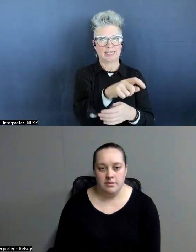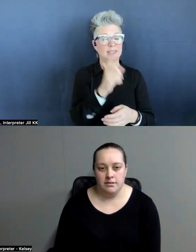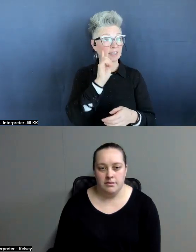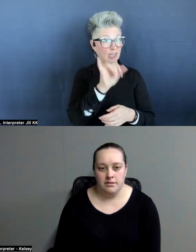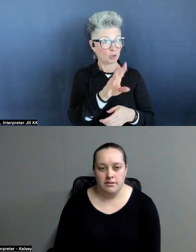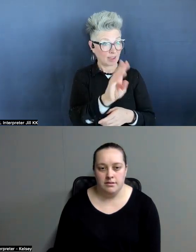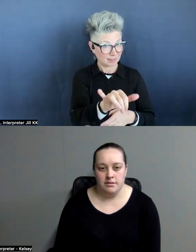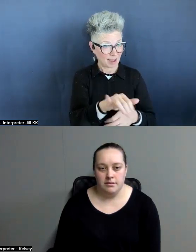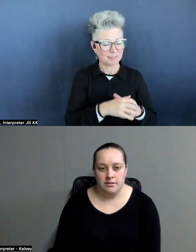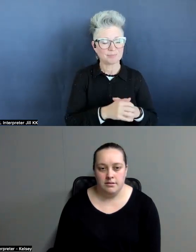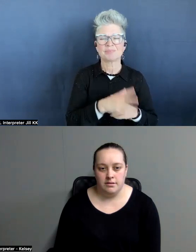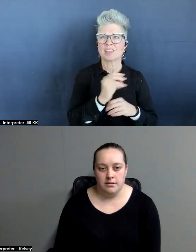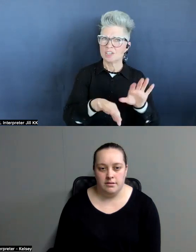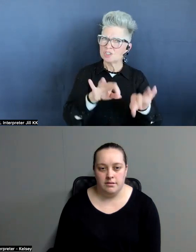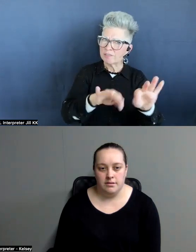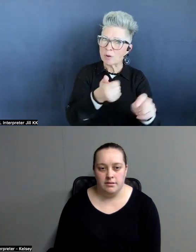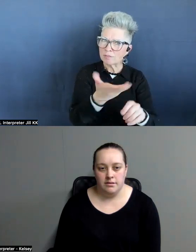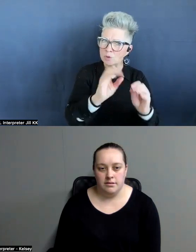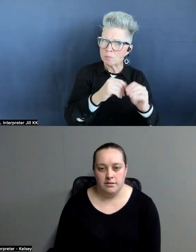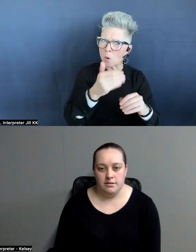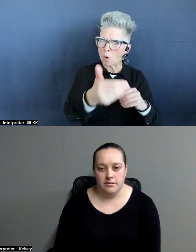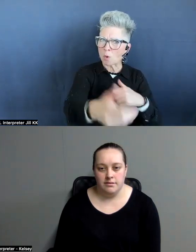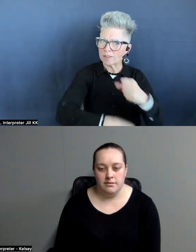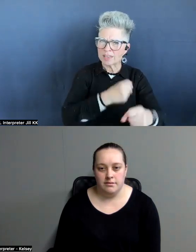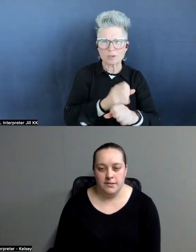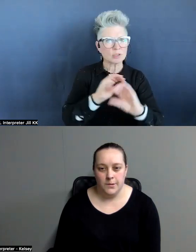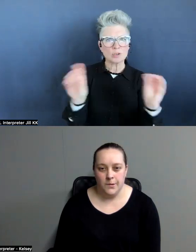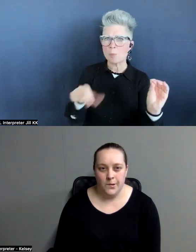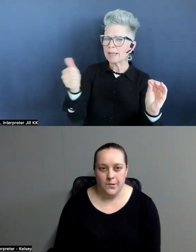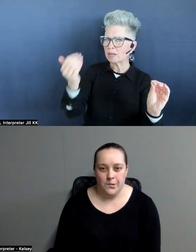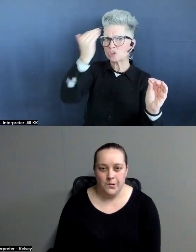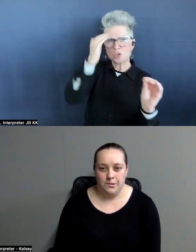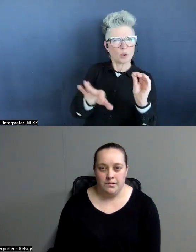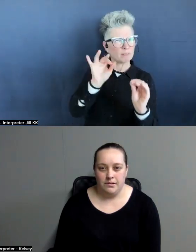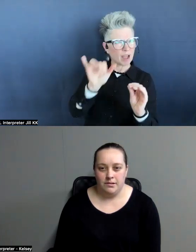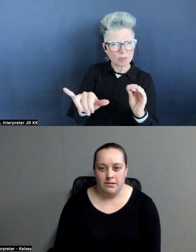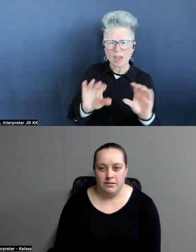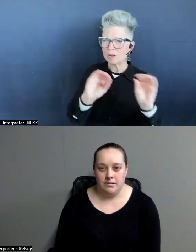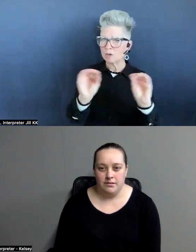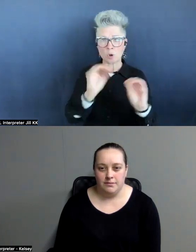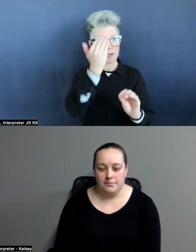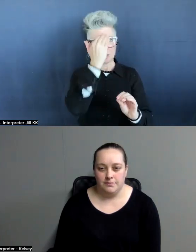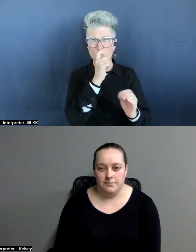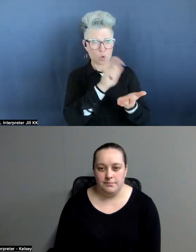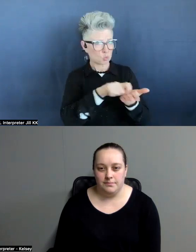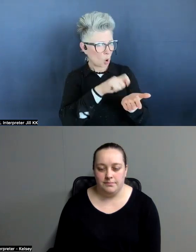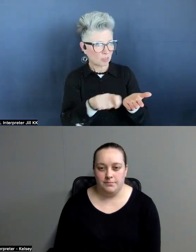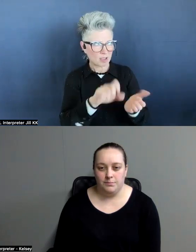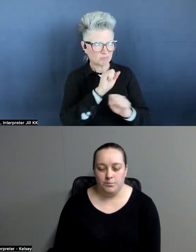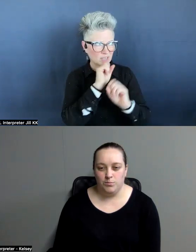And she found a few more over the years and nobody else that she knew had ever found any. Nobody knew who might've written them. Nothing.